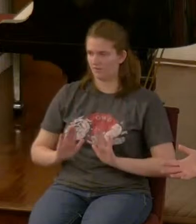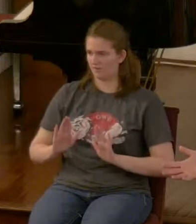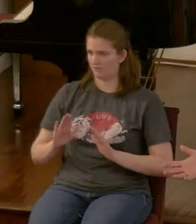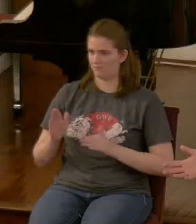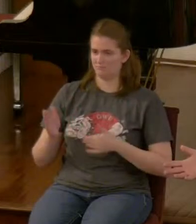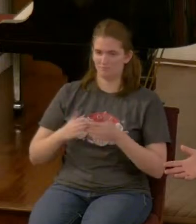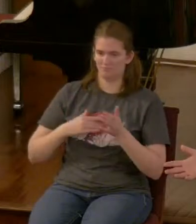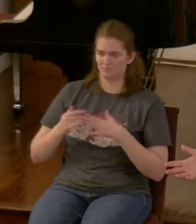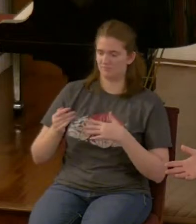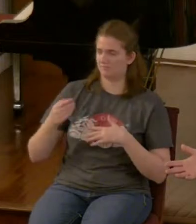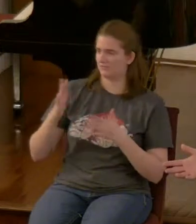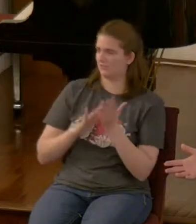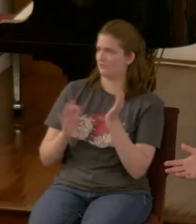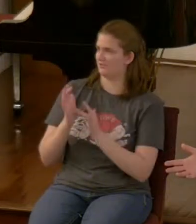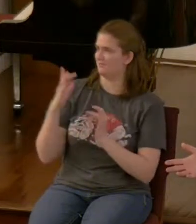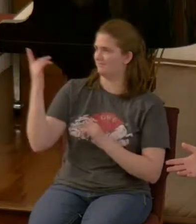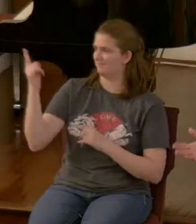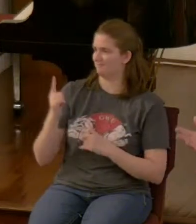he's coming back